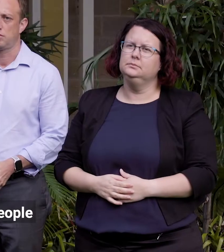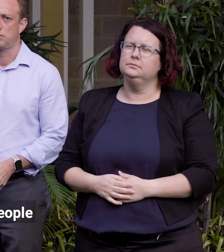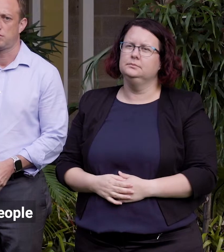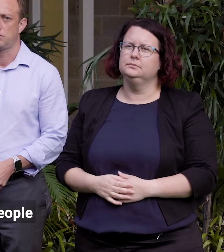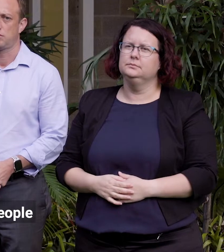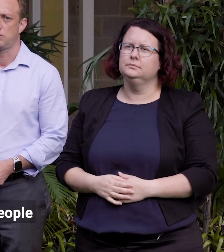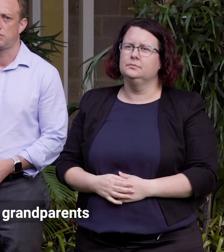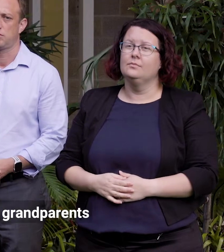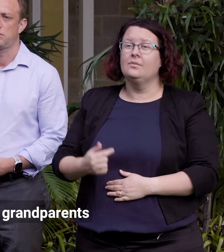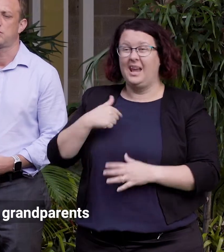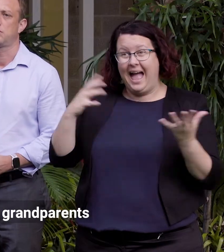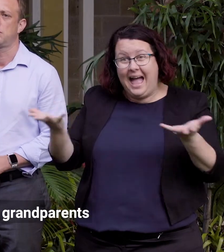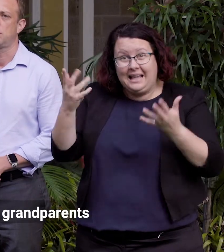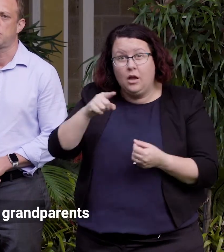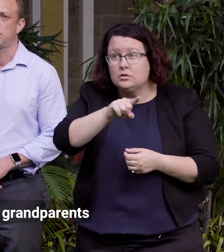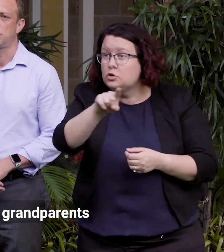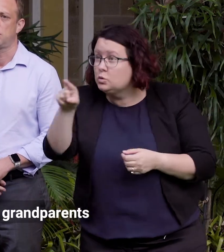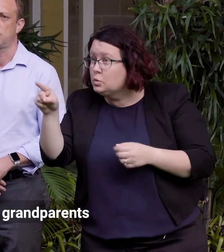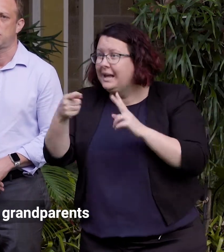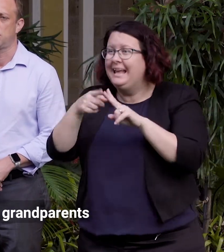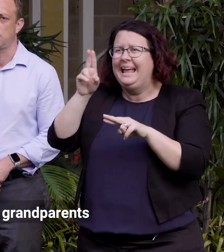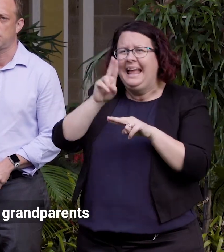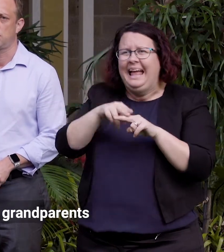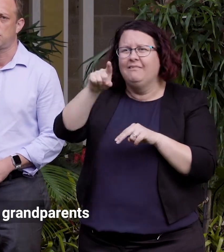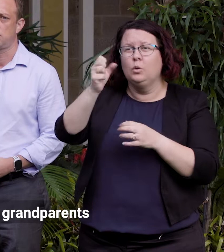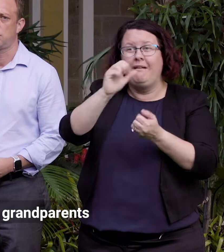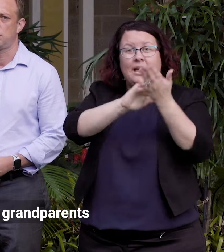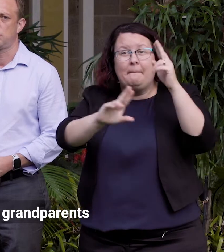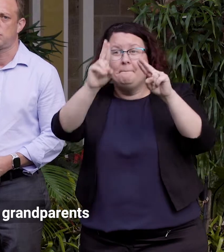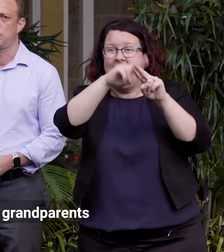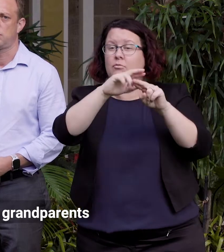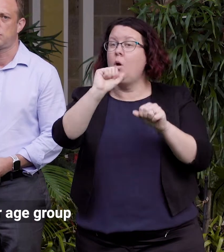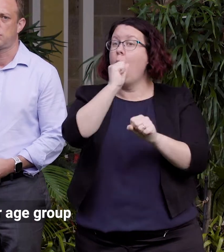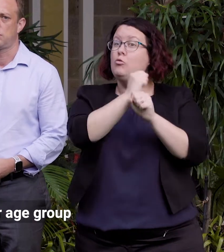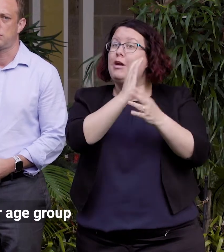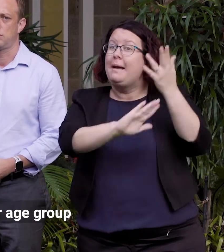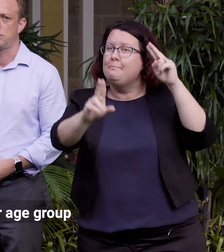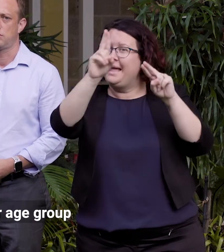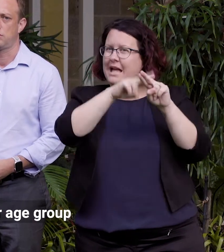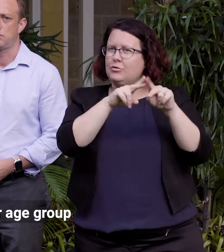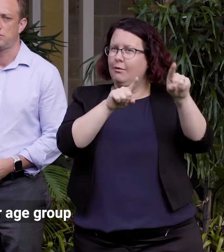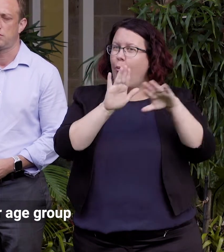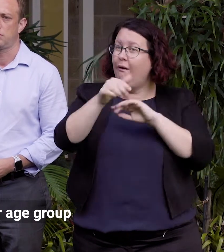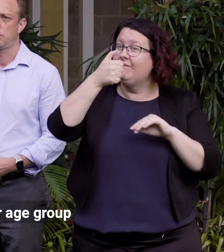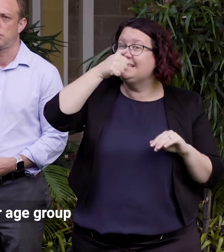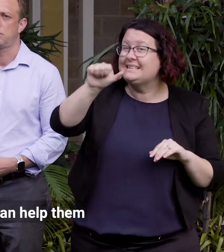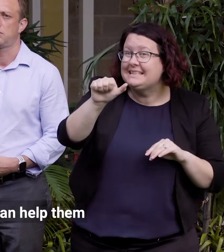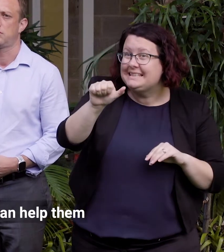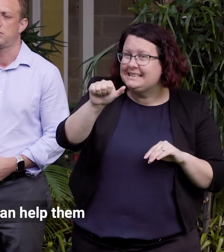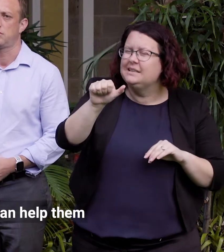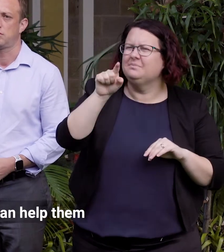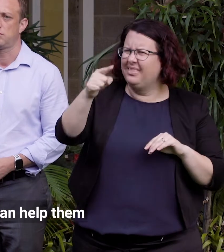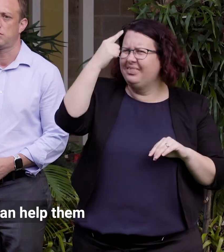I implore people if you have parents or grandparents who are in that older age group